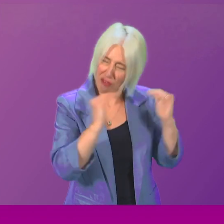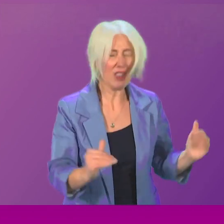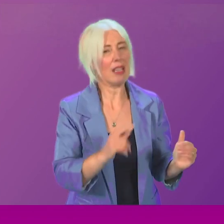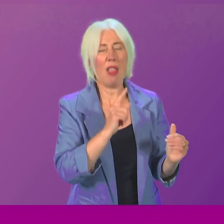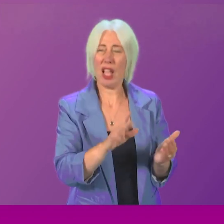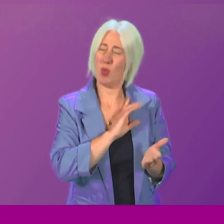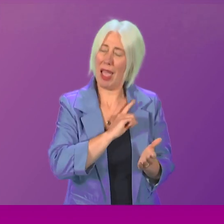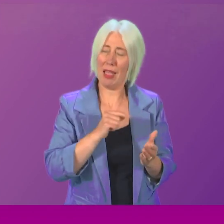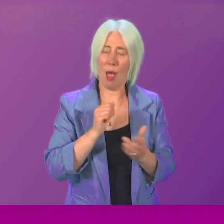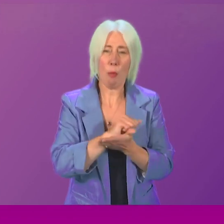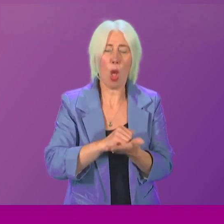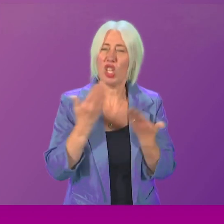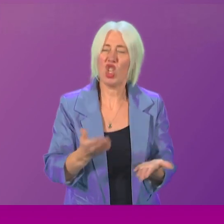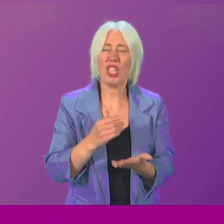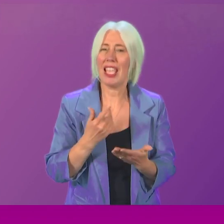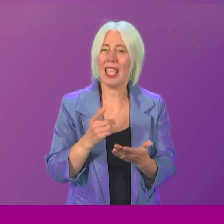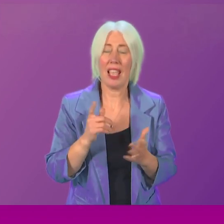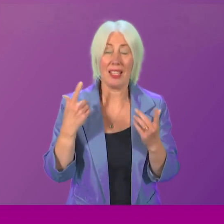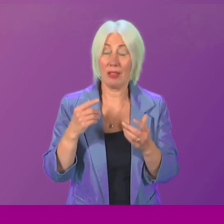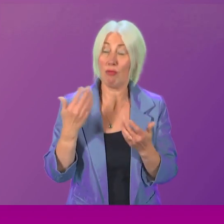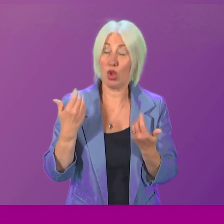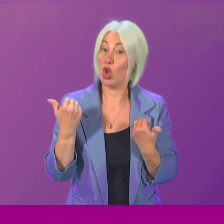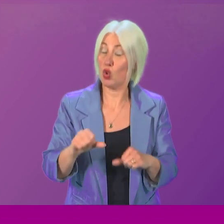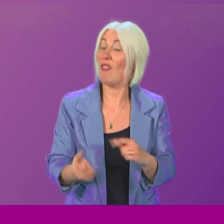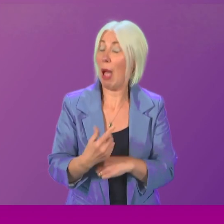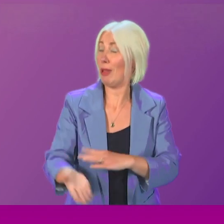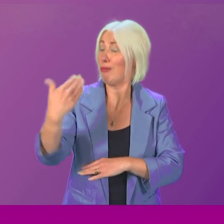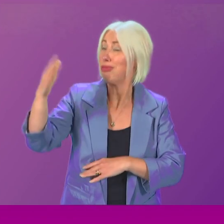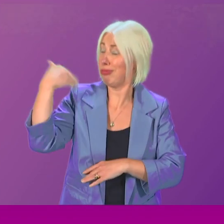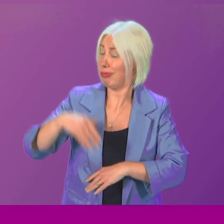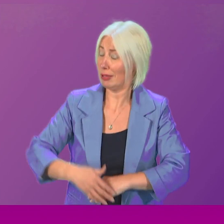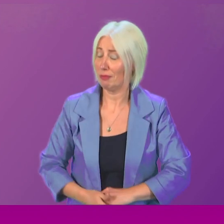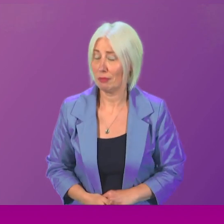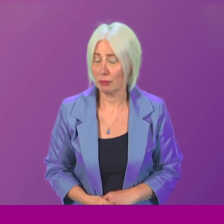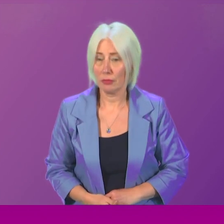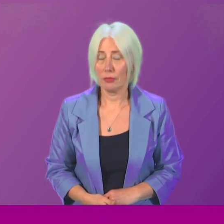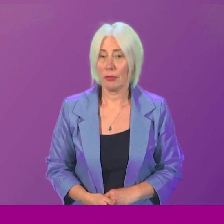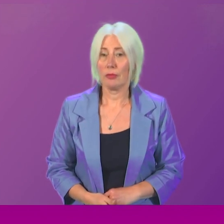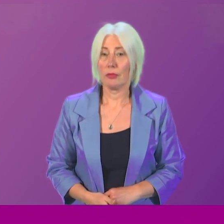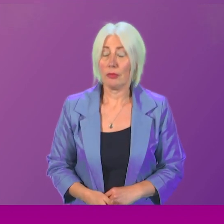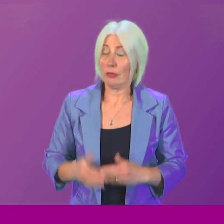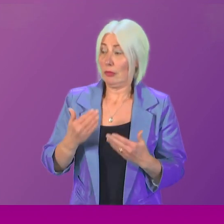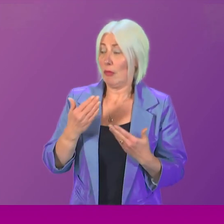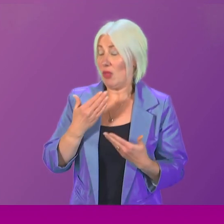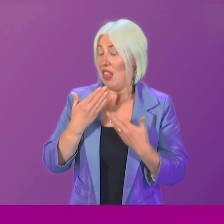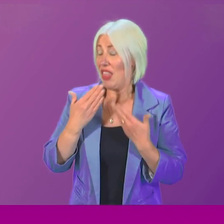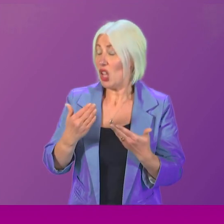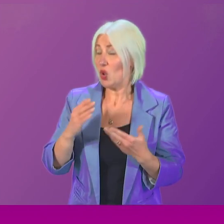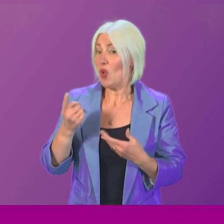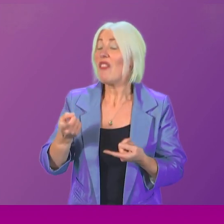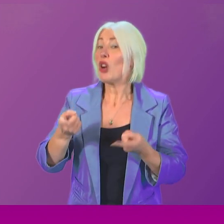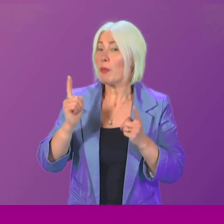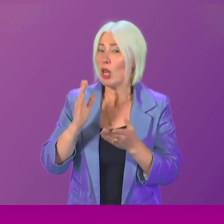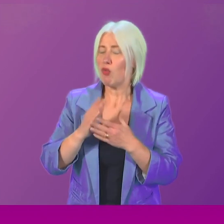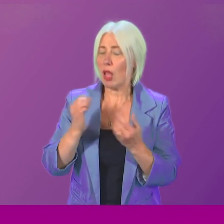and so long overdue. Emma Roddick to be followed by Monica Lennon. Thank you, Presiding Officer. And can I also thank the First Minister for her